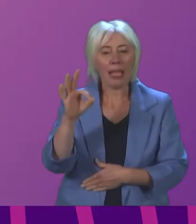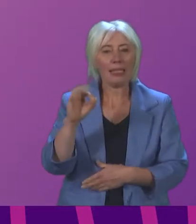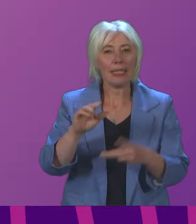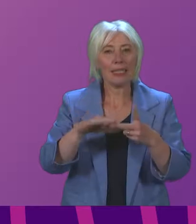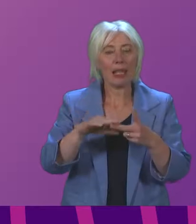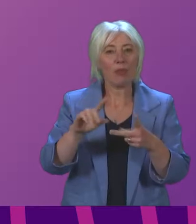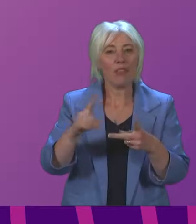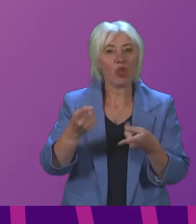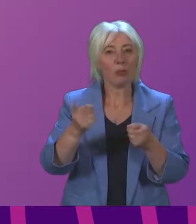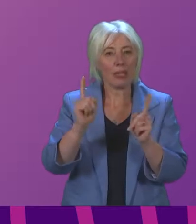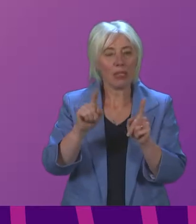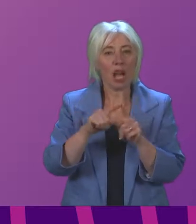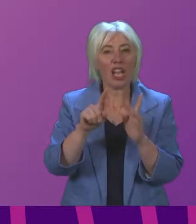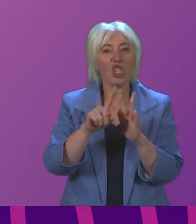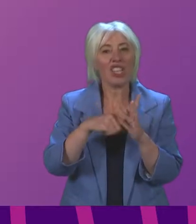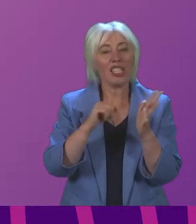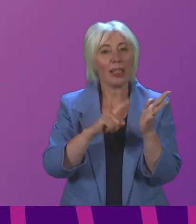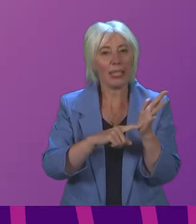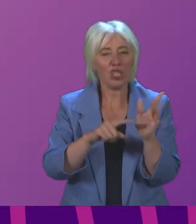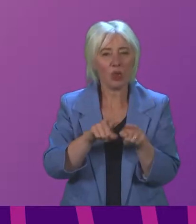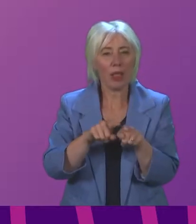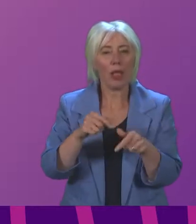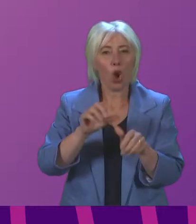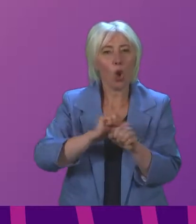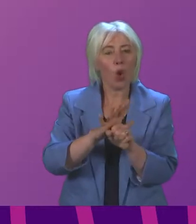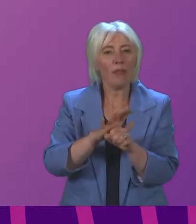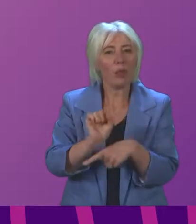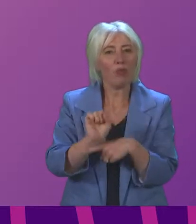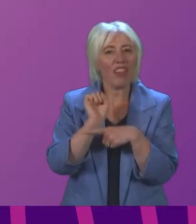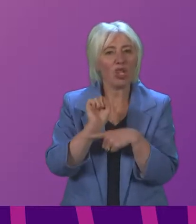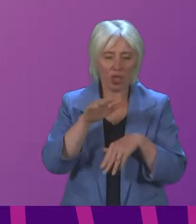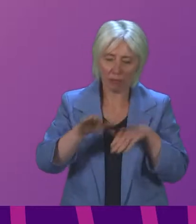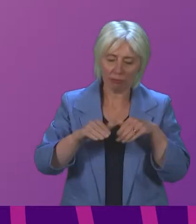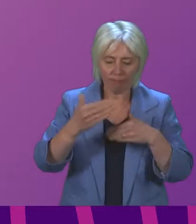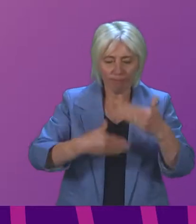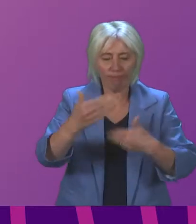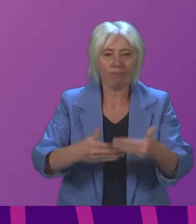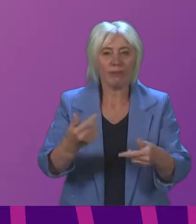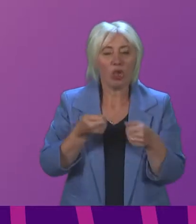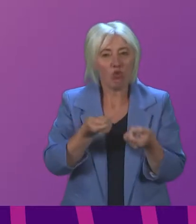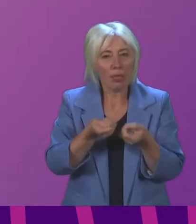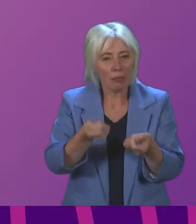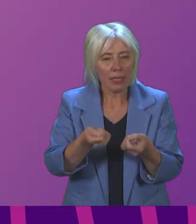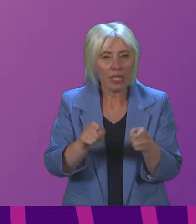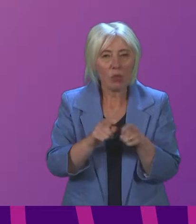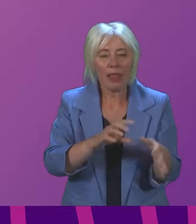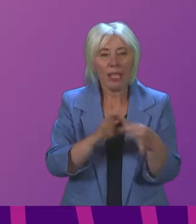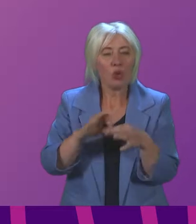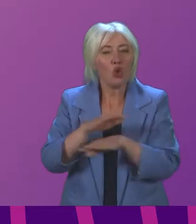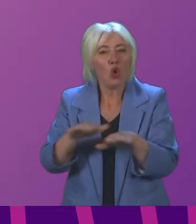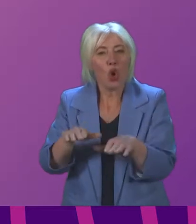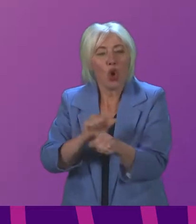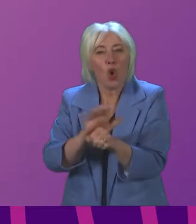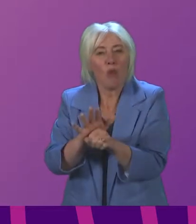and Professor Leach several times about the balance between COVID prevention steps and treatment against the rising issue of non-COVID related conditions